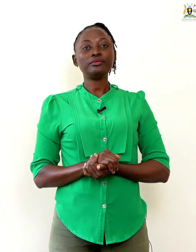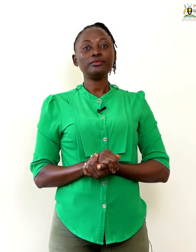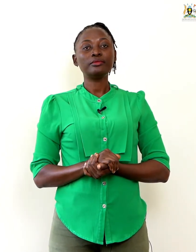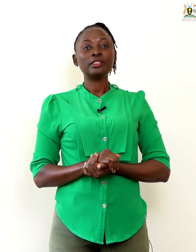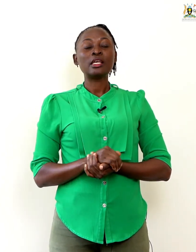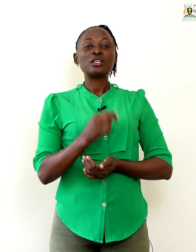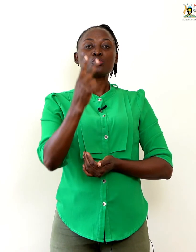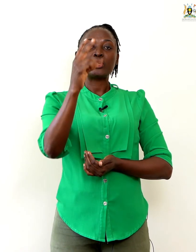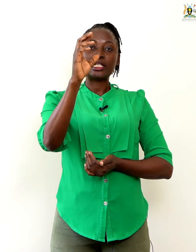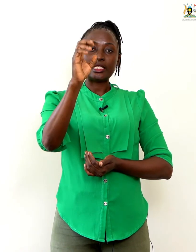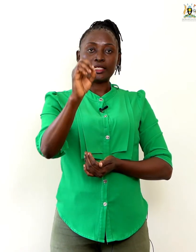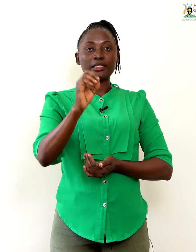20.